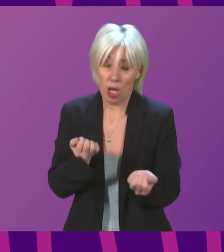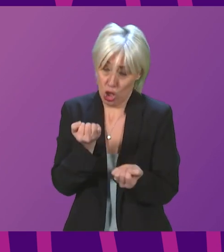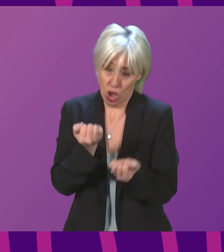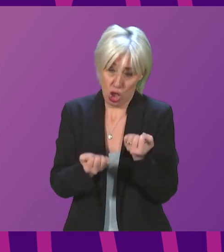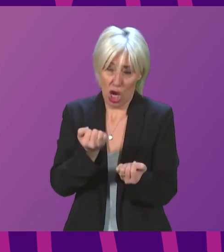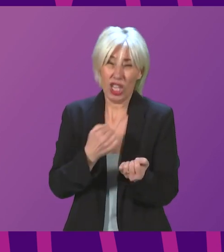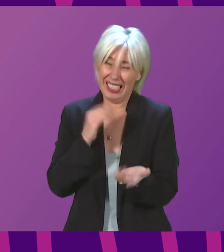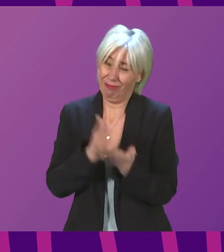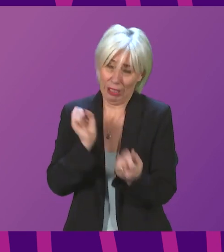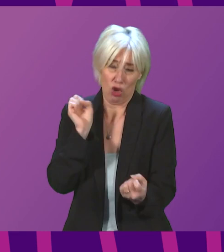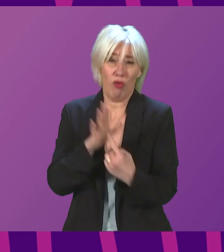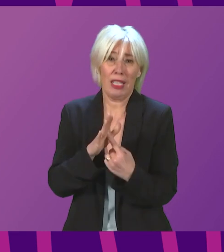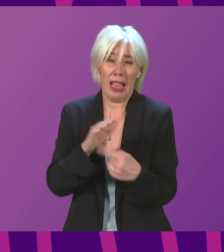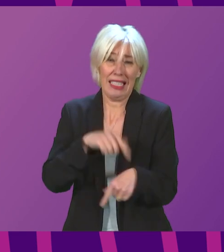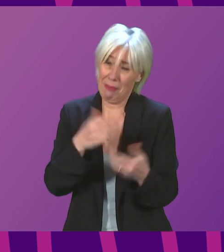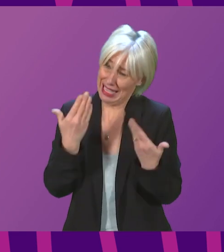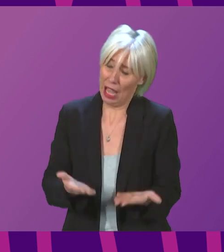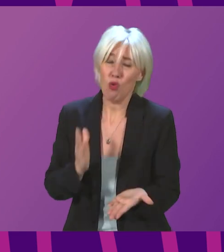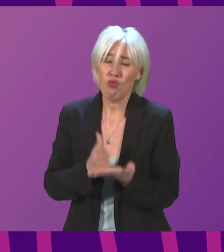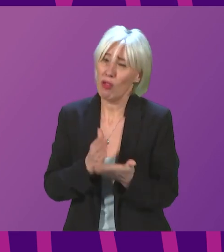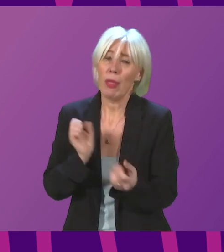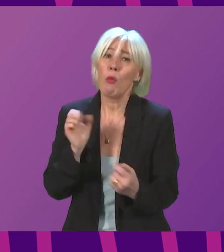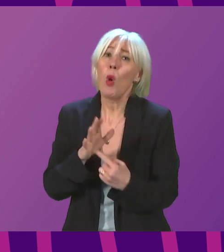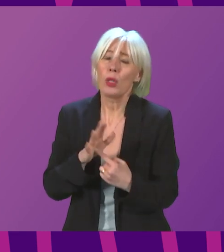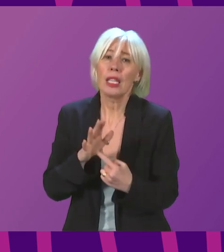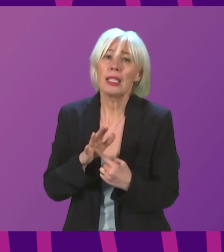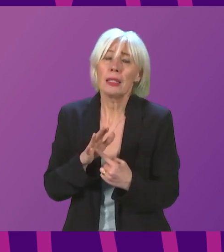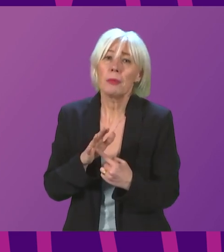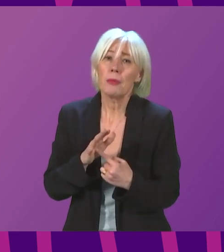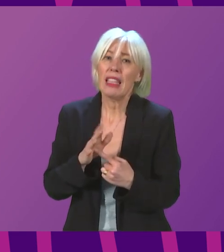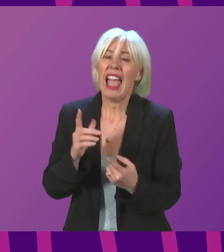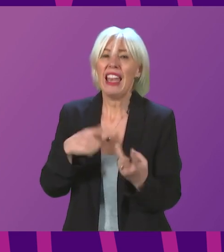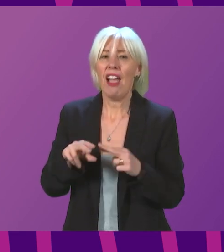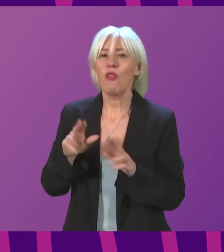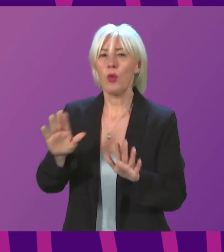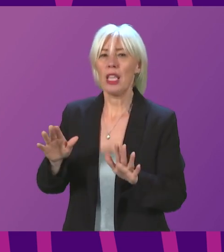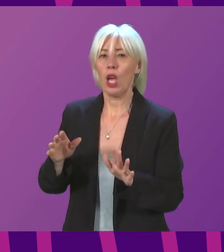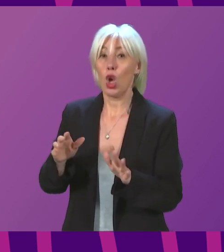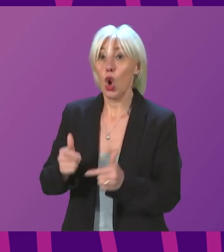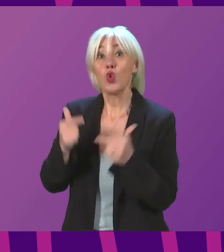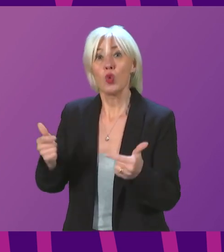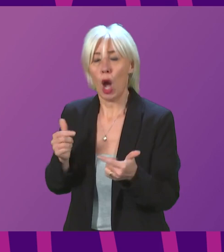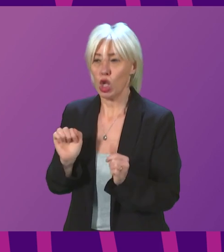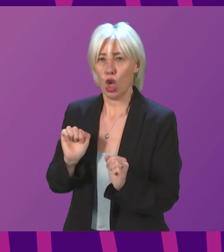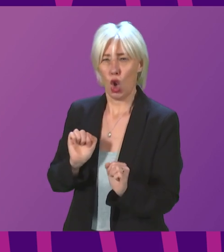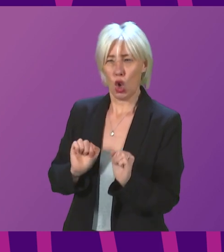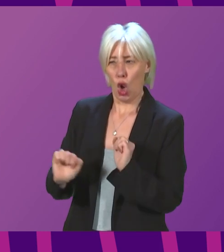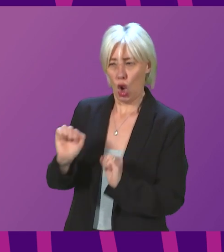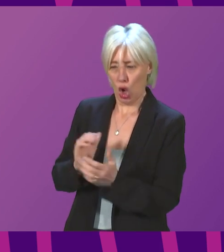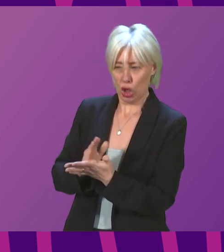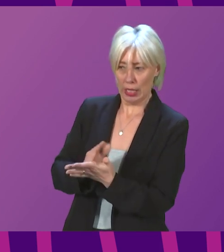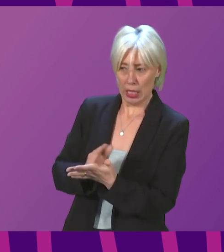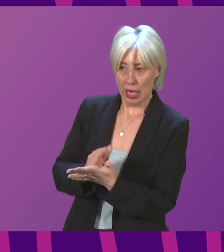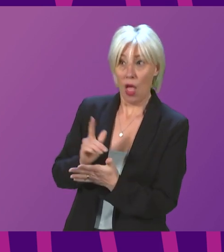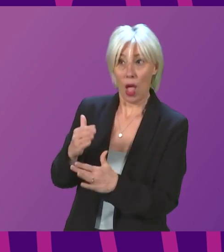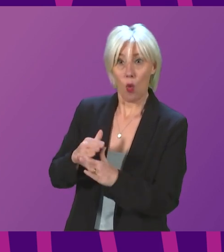particularly at critical moments like this, are really important. And if we err on the side of too much caution and things work